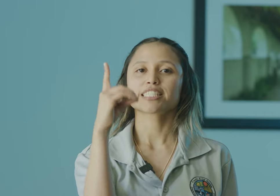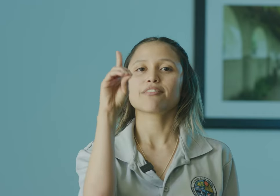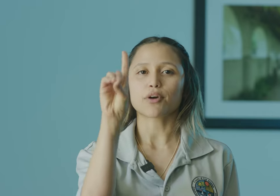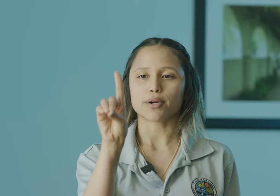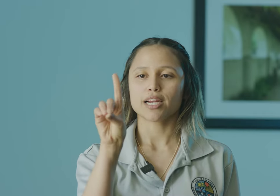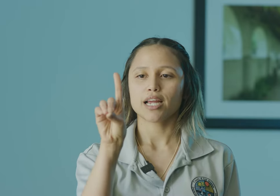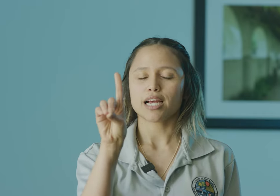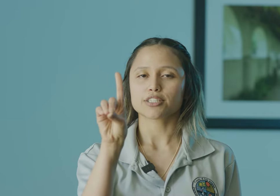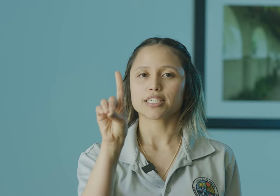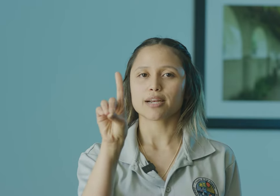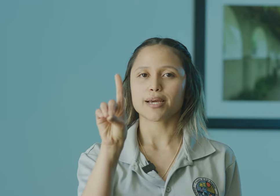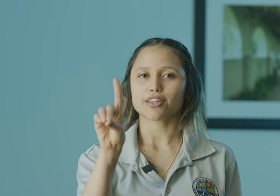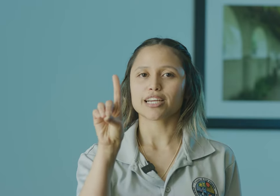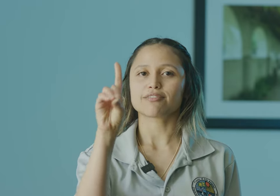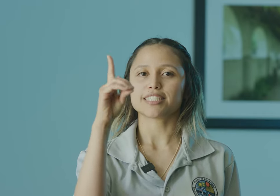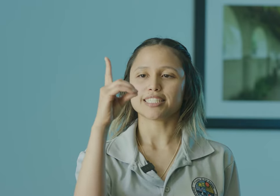forward so you can get a better look of D.